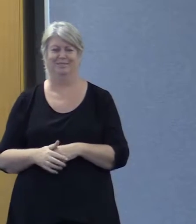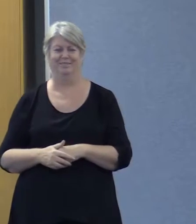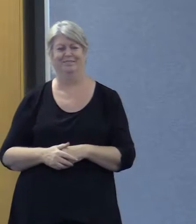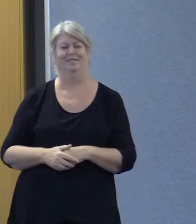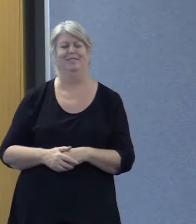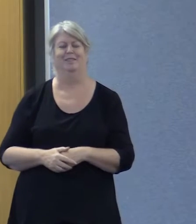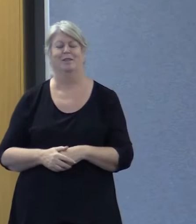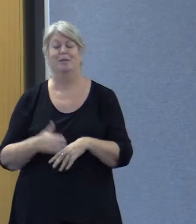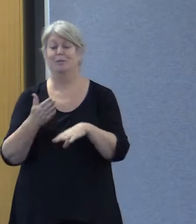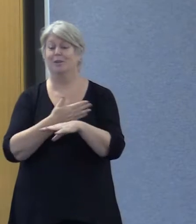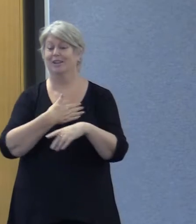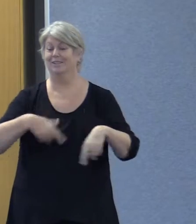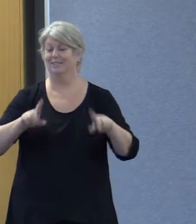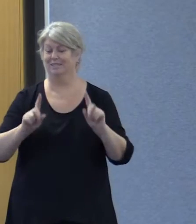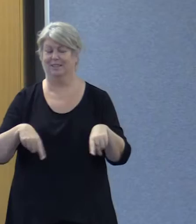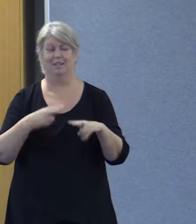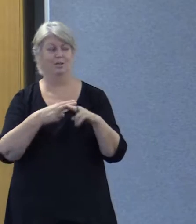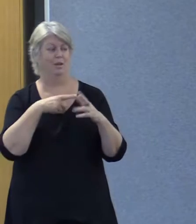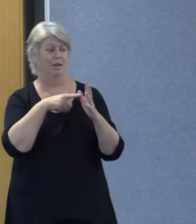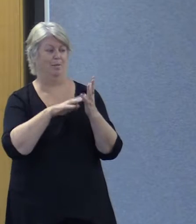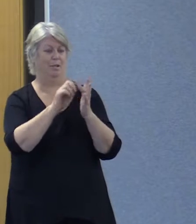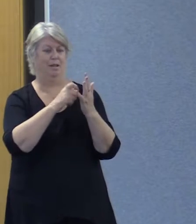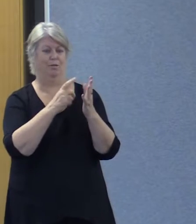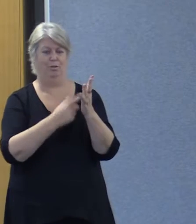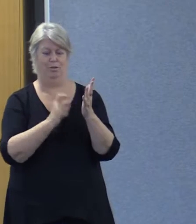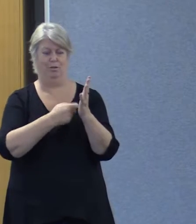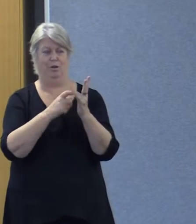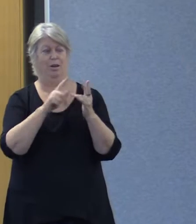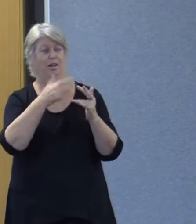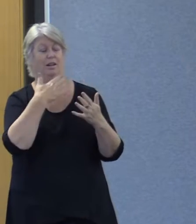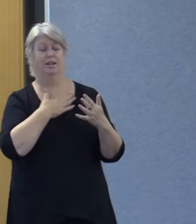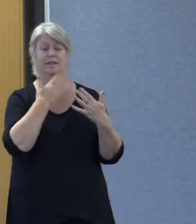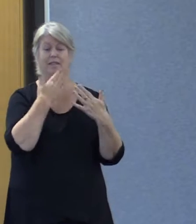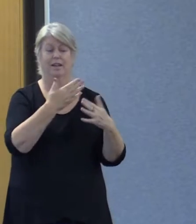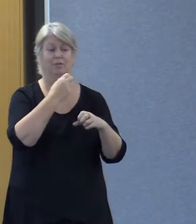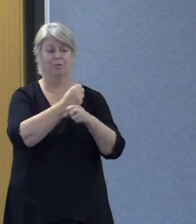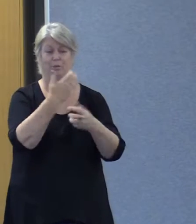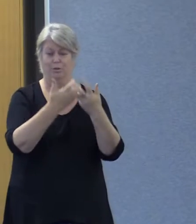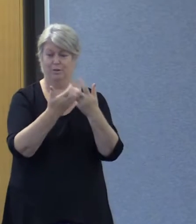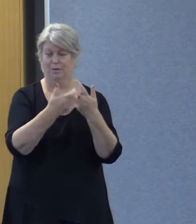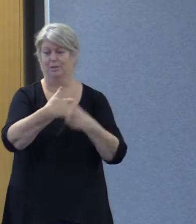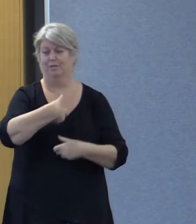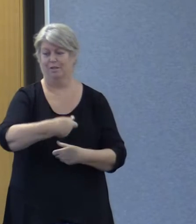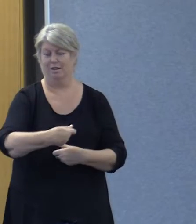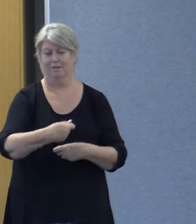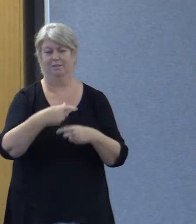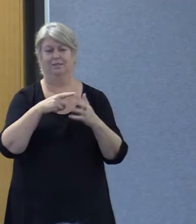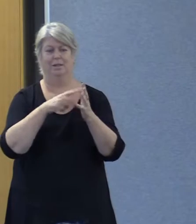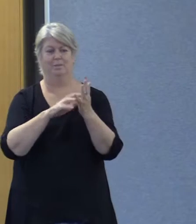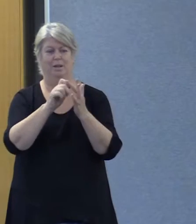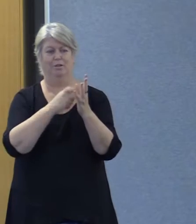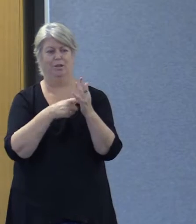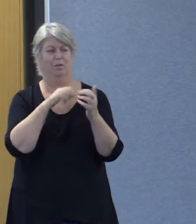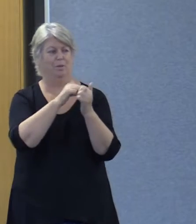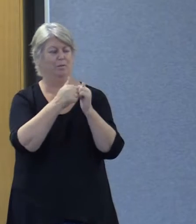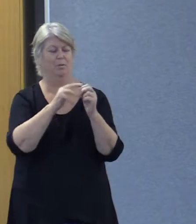Before I start on behalf of Amparo advocacy I would like to thank Griffith University for inviting Amparo to partner with